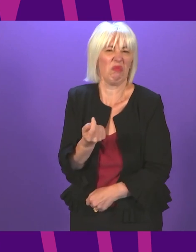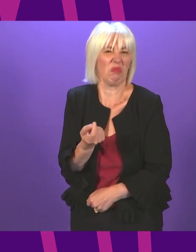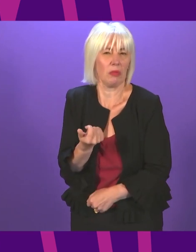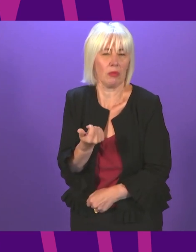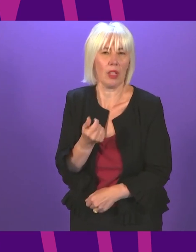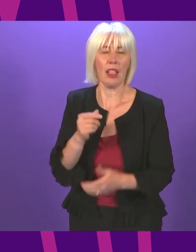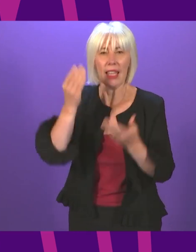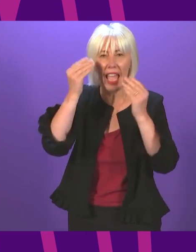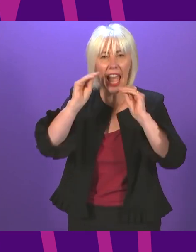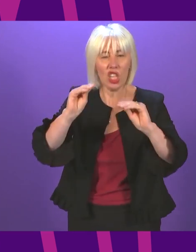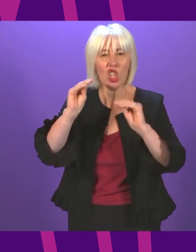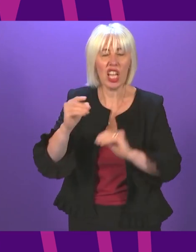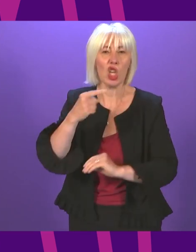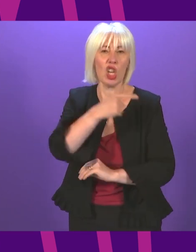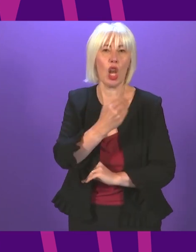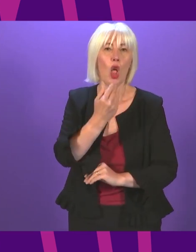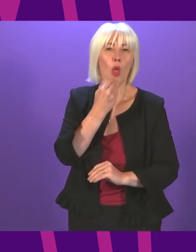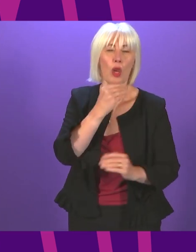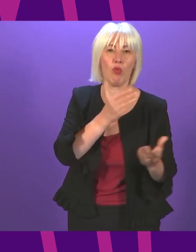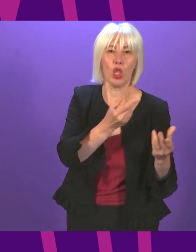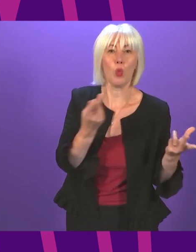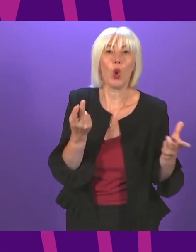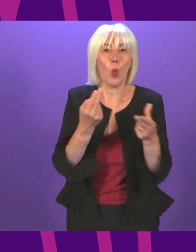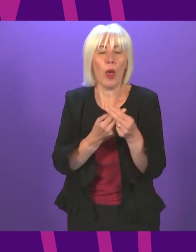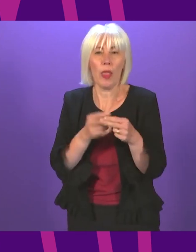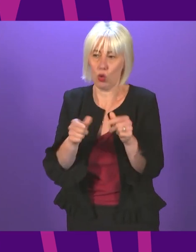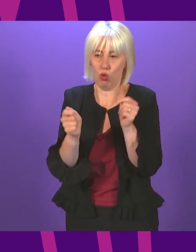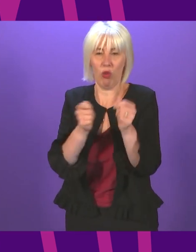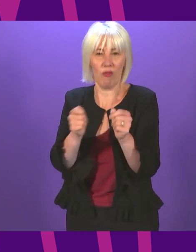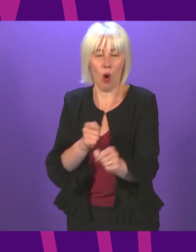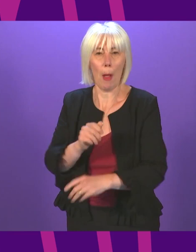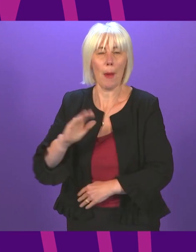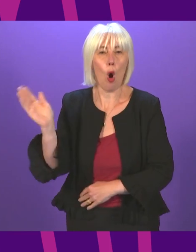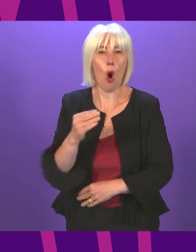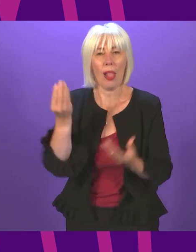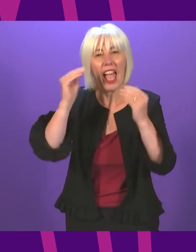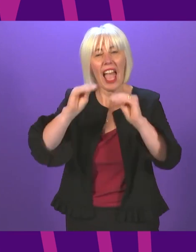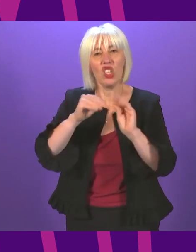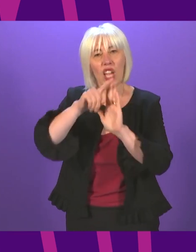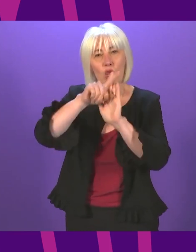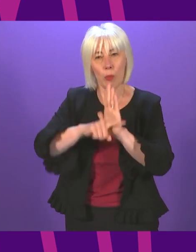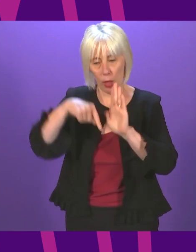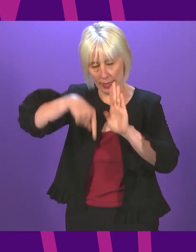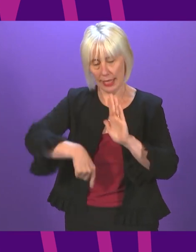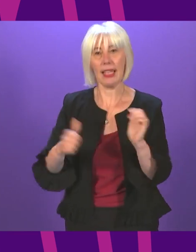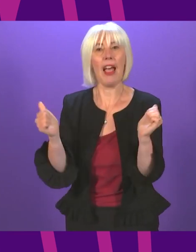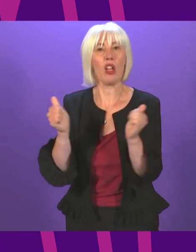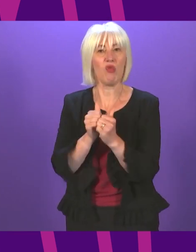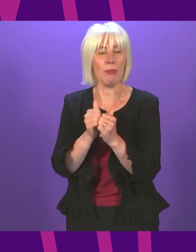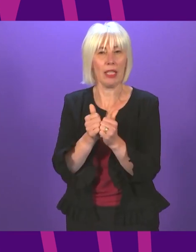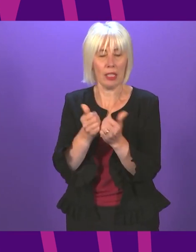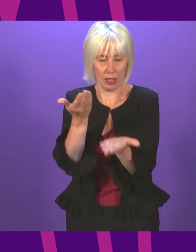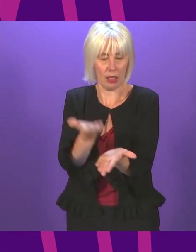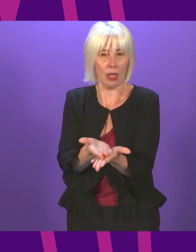parliament the Greens worked with us to reform, yet every single education policy in this agreement document was existing